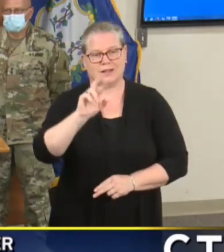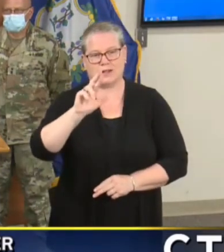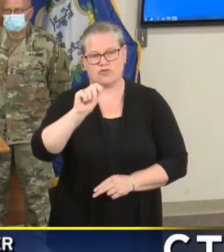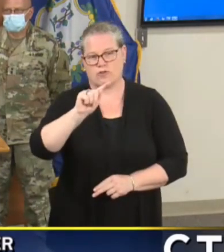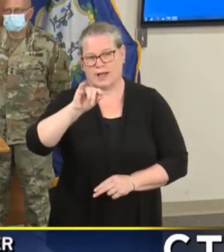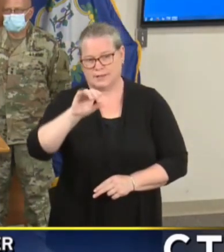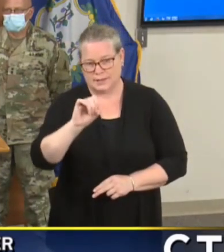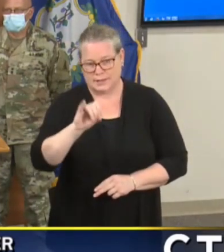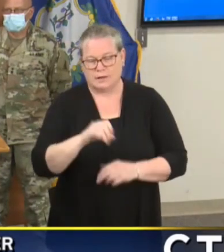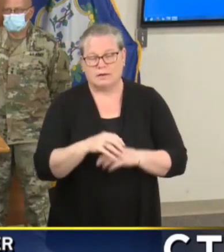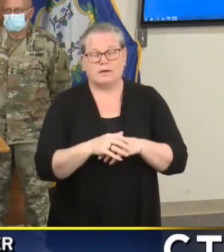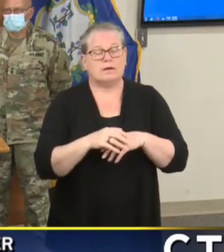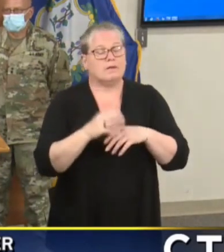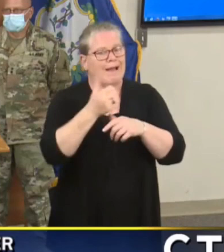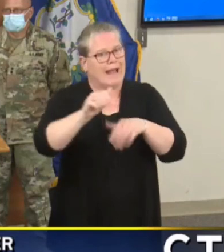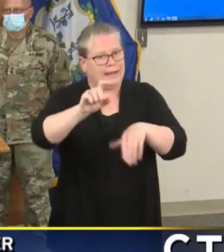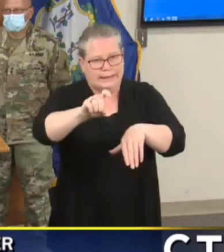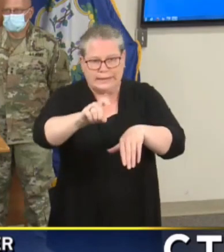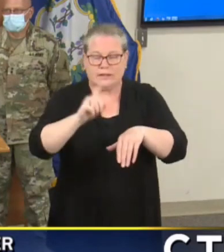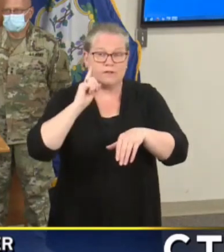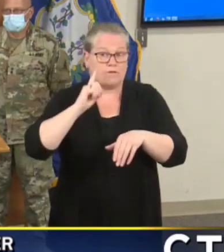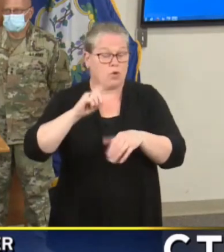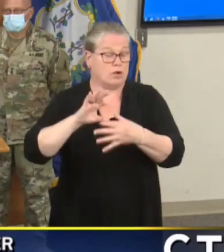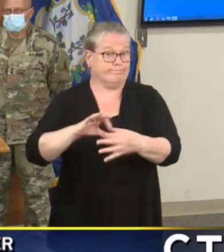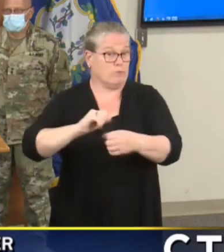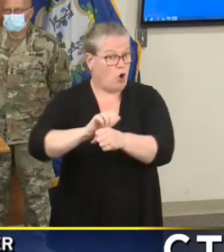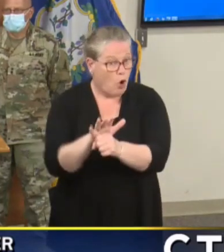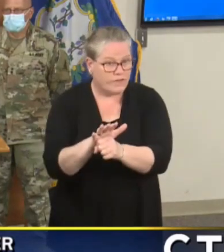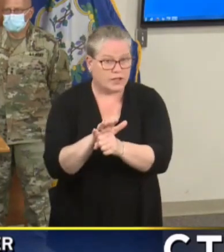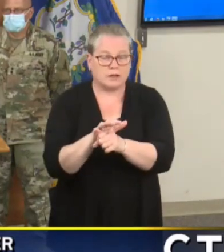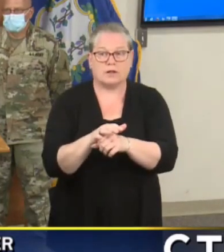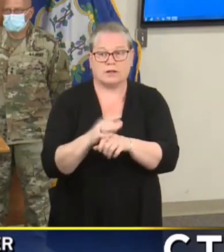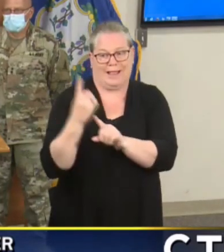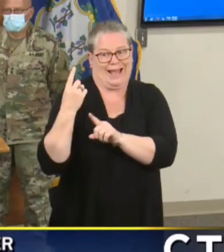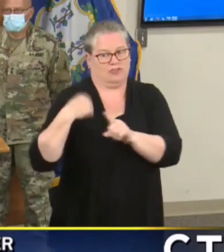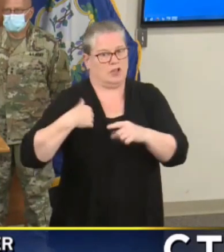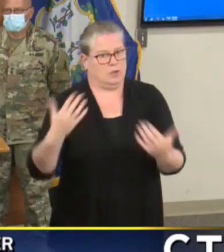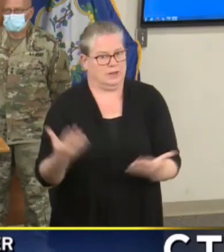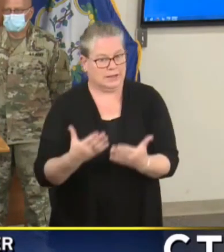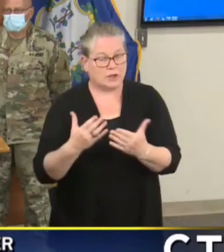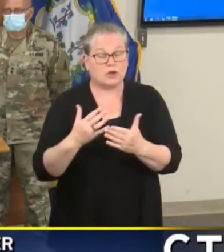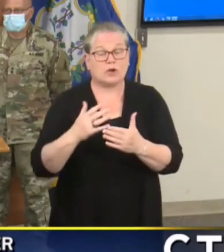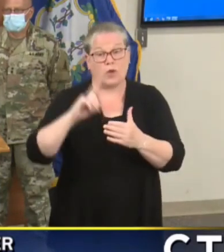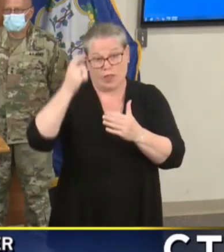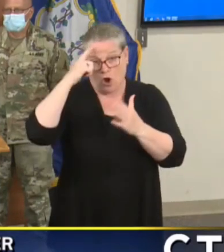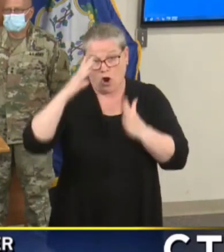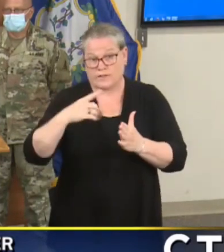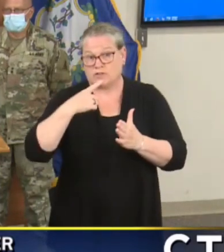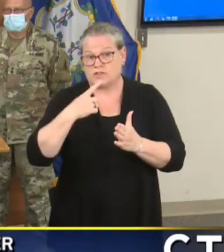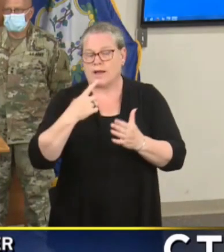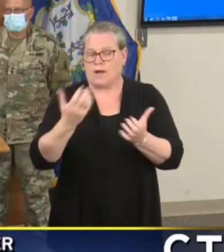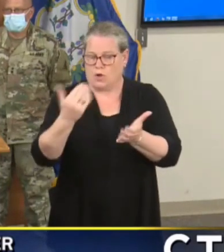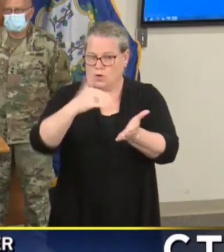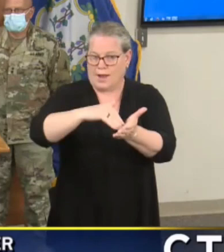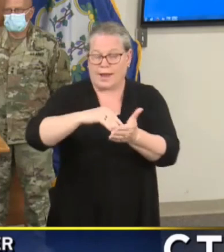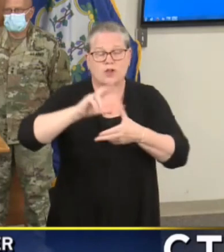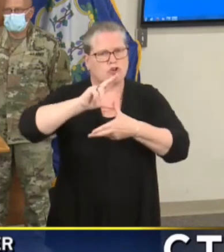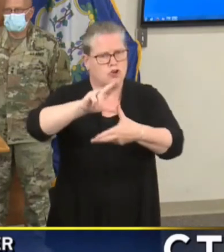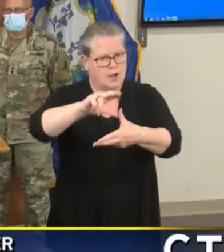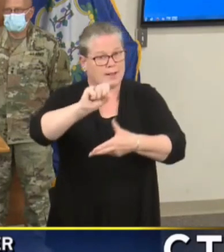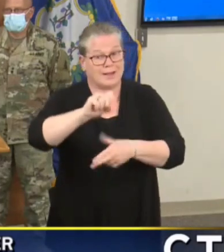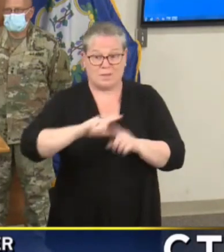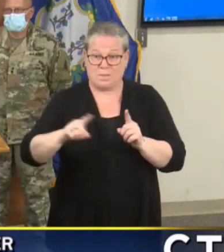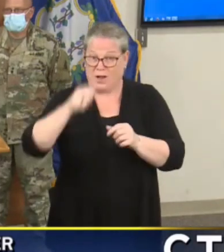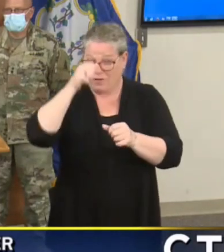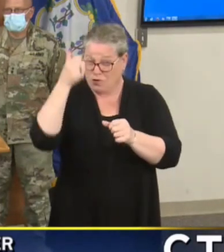any and all needs not just for the COVID disaster. I was here last year. I want to reiterate what the governor said. This is a hurricane but even Tropical